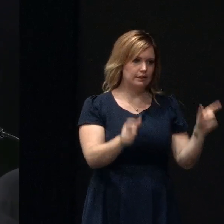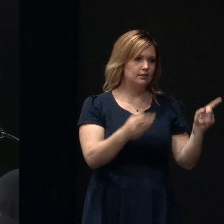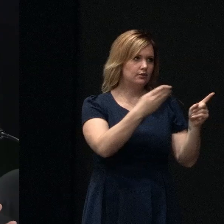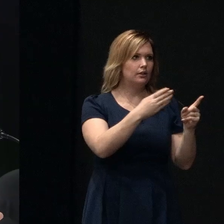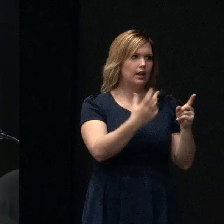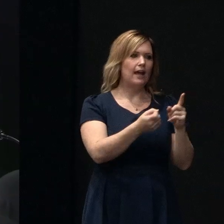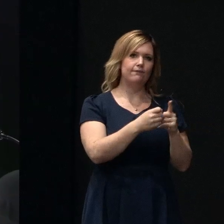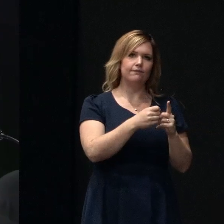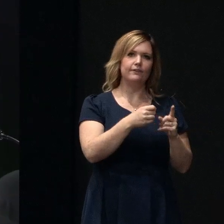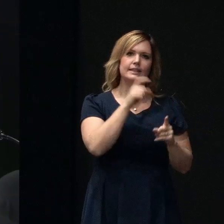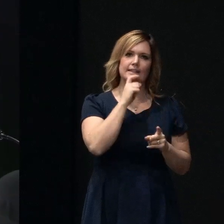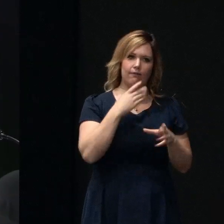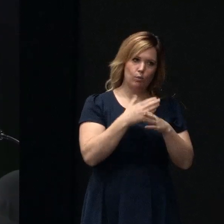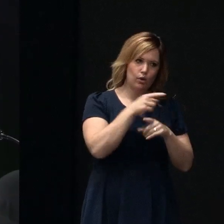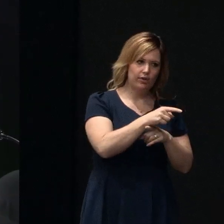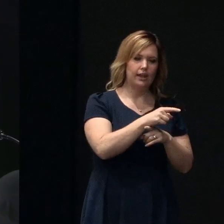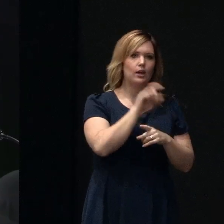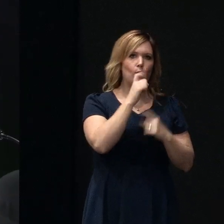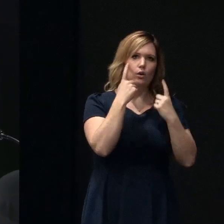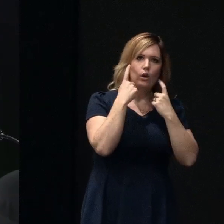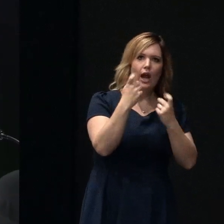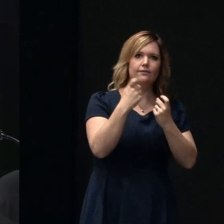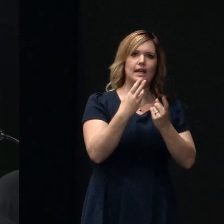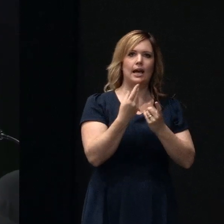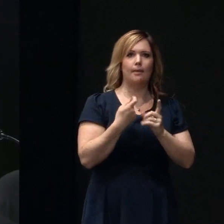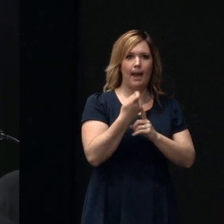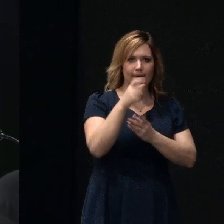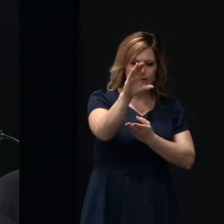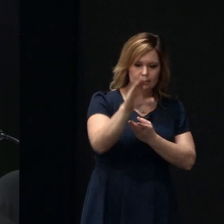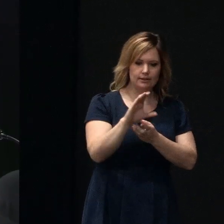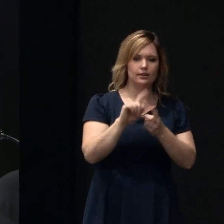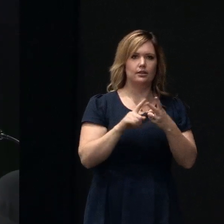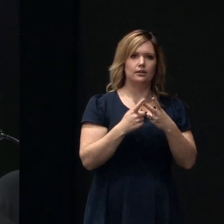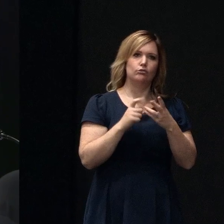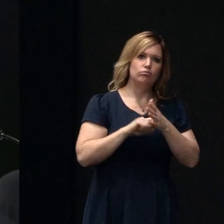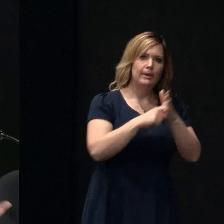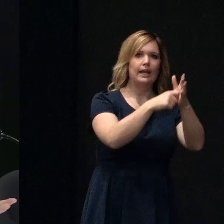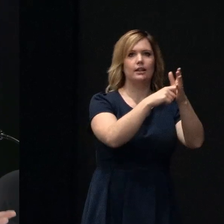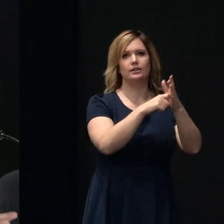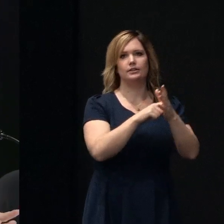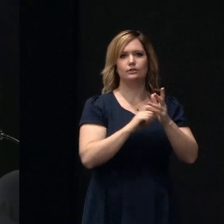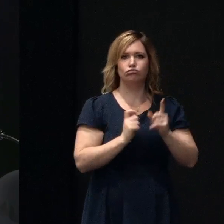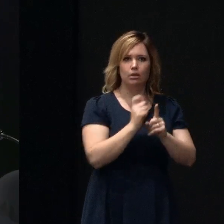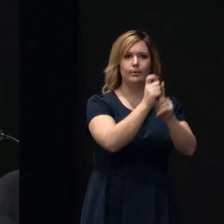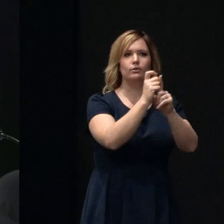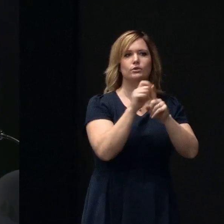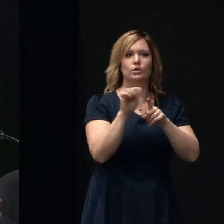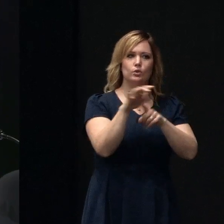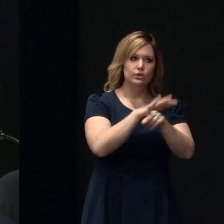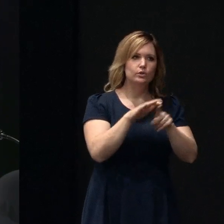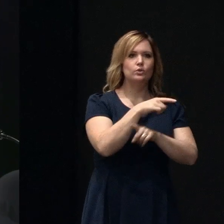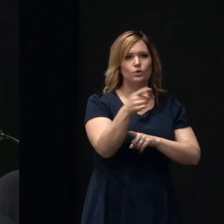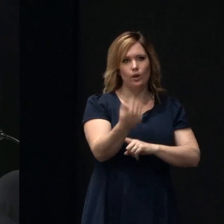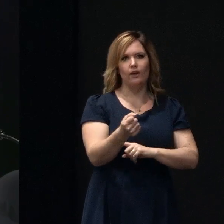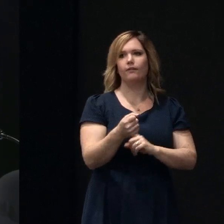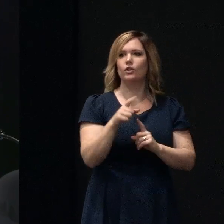staff there that will take you through receipting of payments, dealing with repairs, rebuilds, your situation, so you'll have kind of